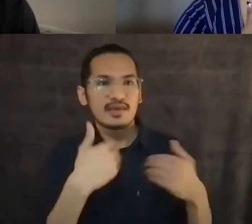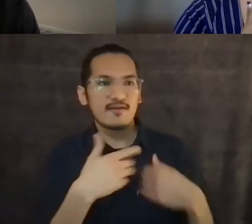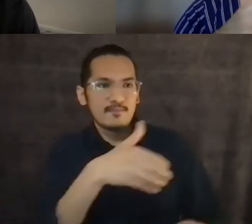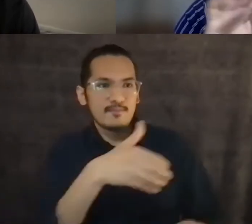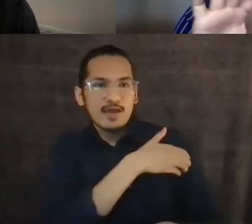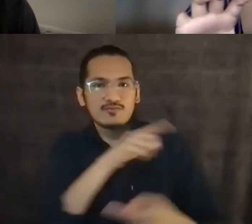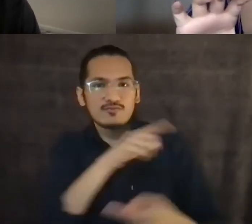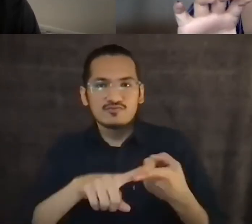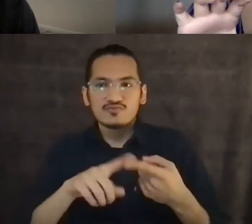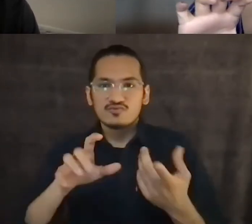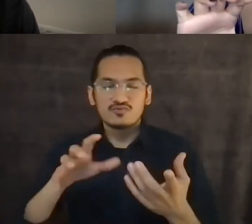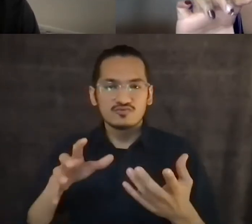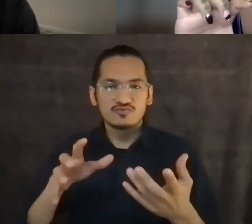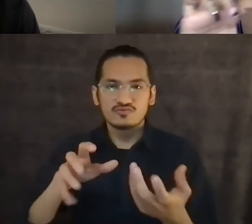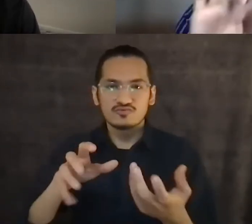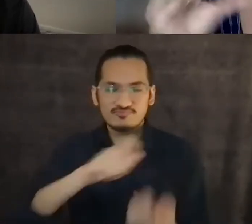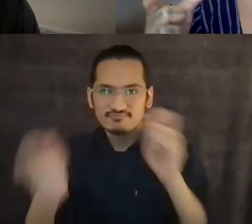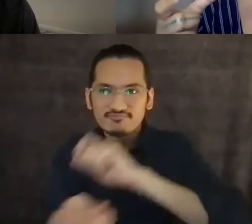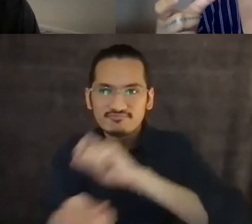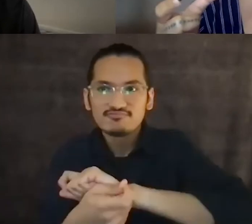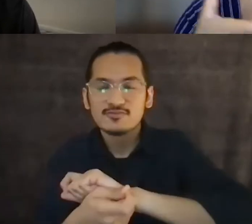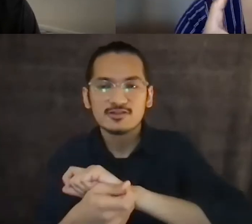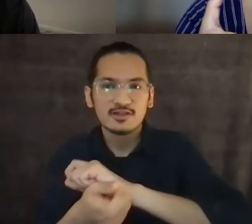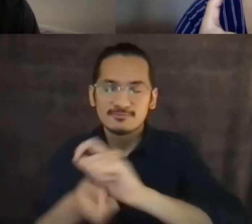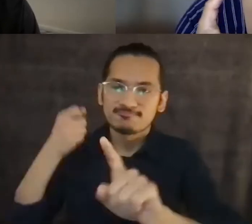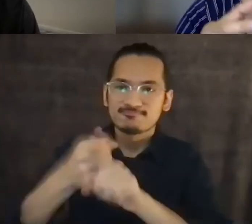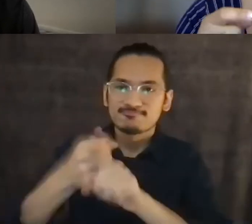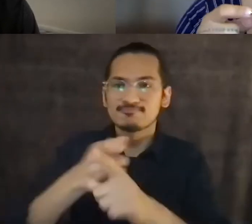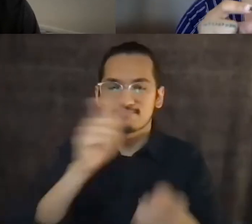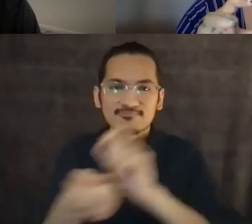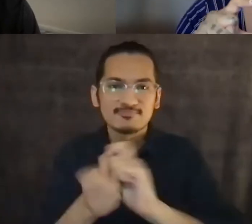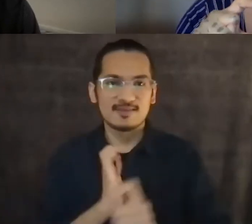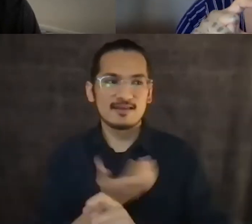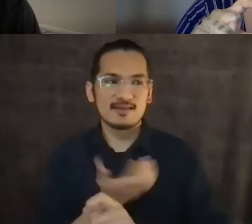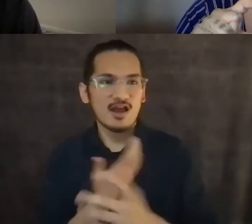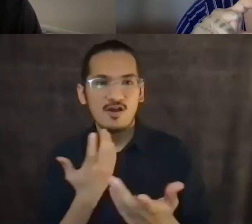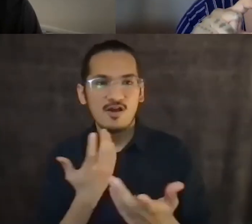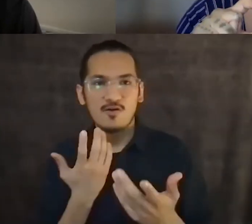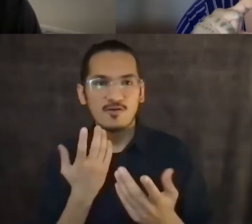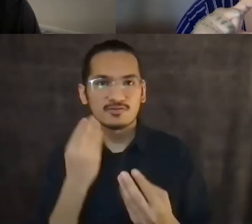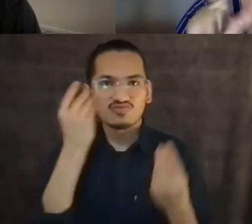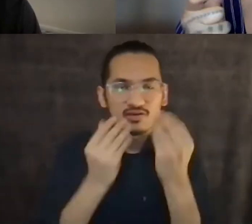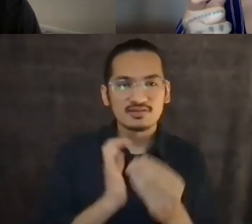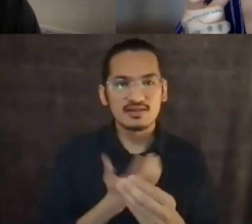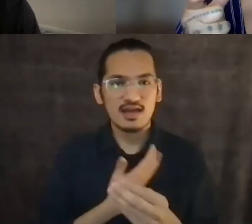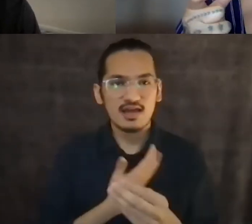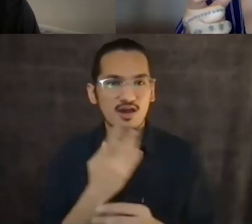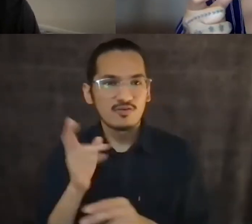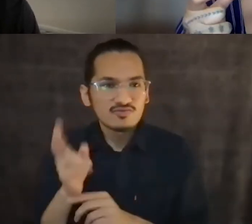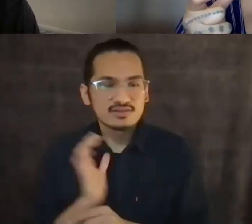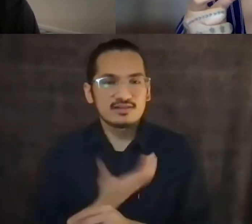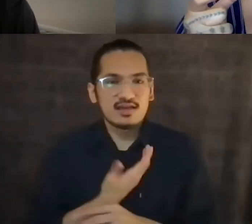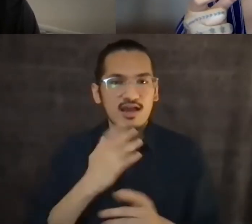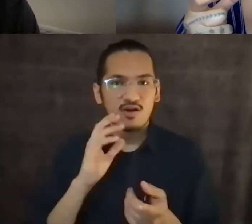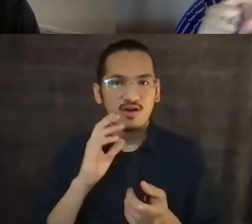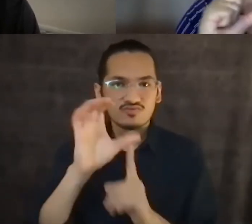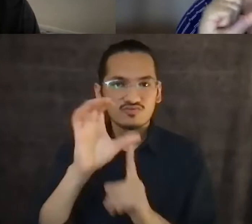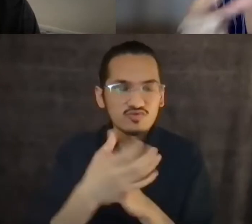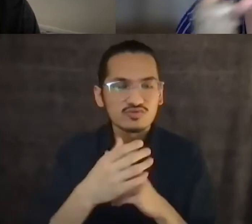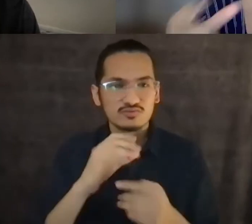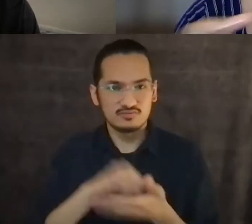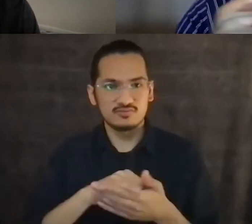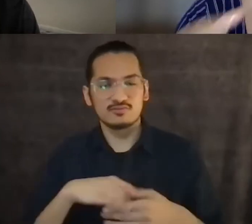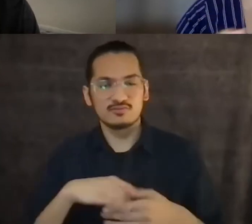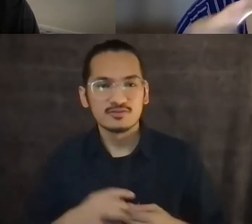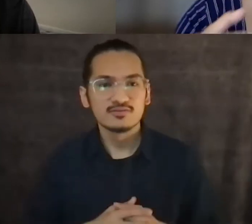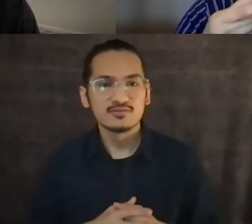so much so to the point of disconnecting us from each other and re reworking our ability to